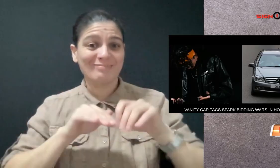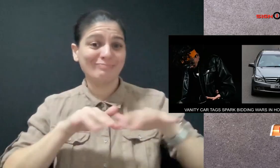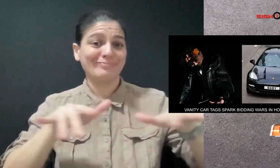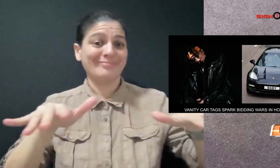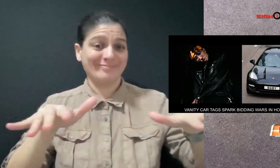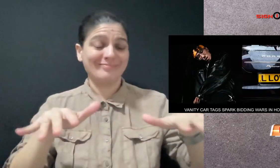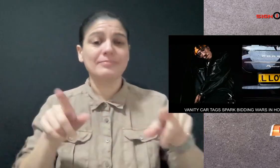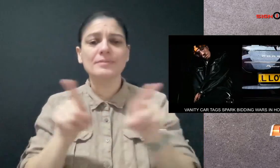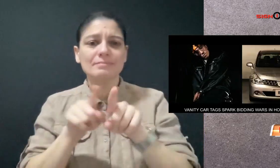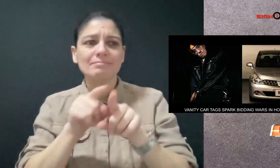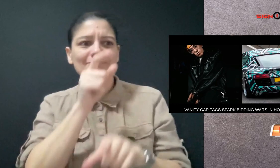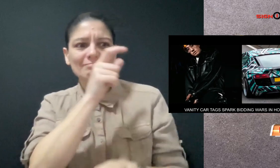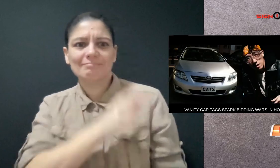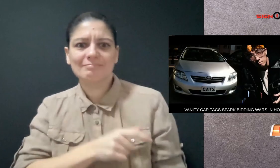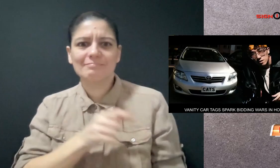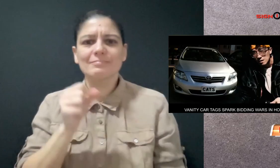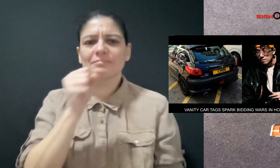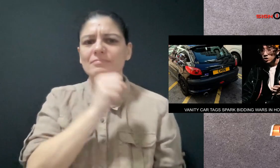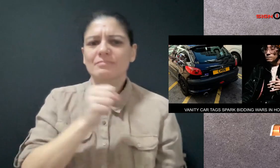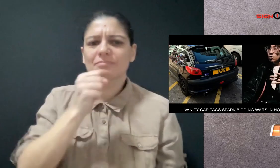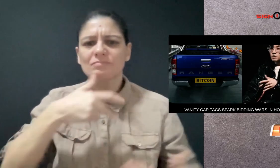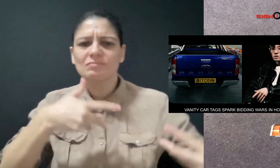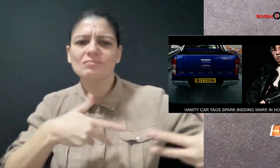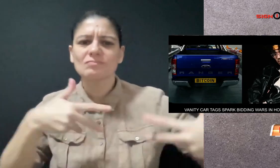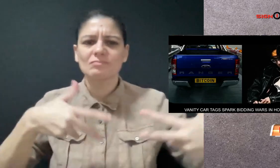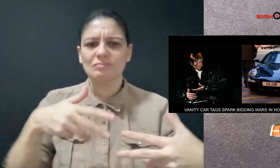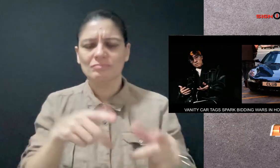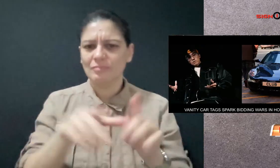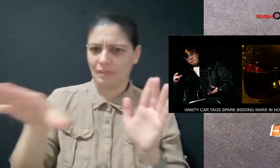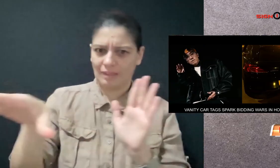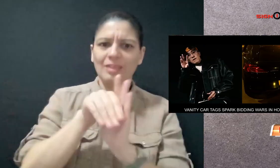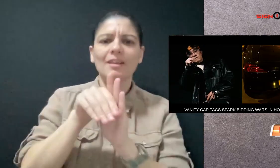online and rappers singing songs about them.